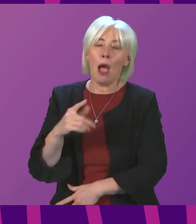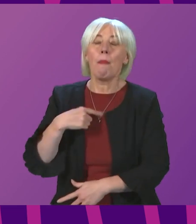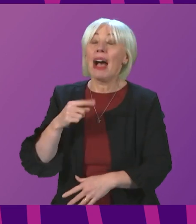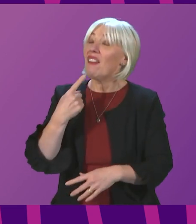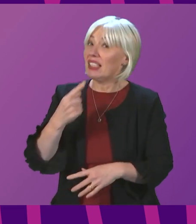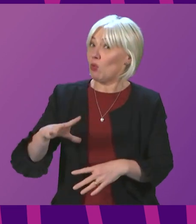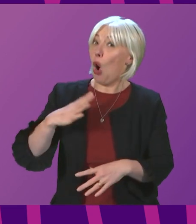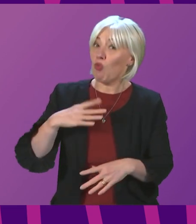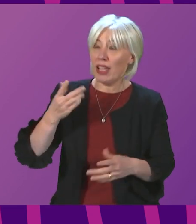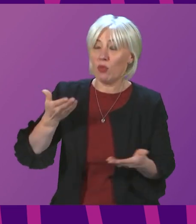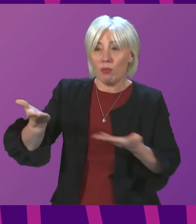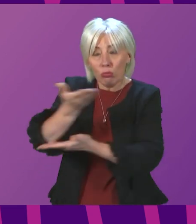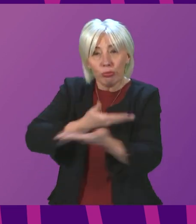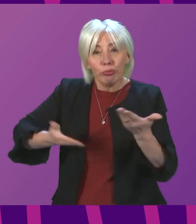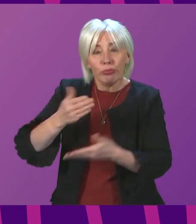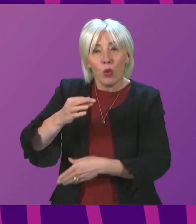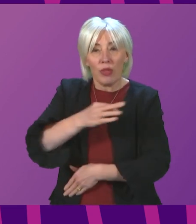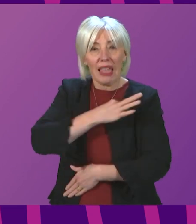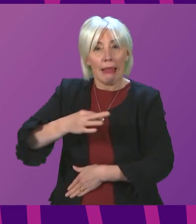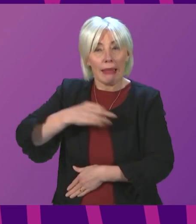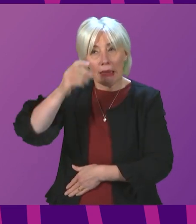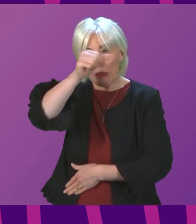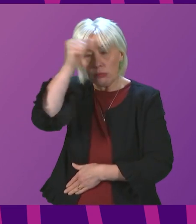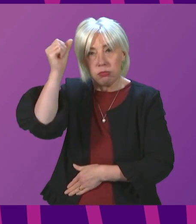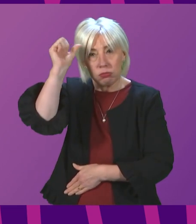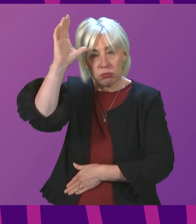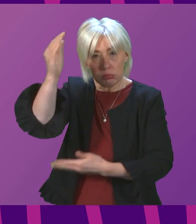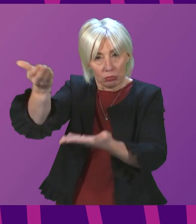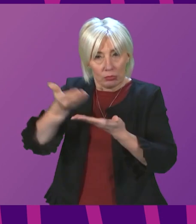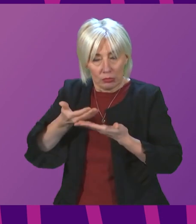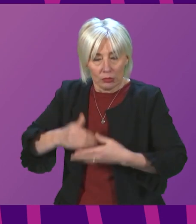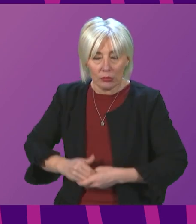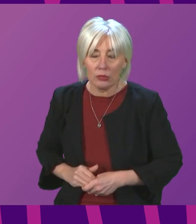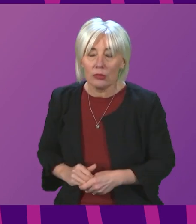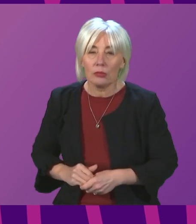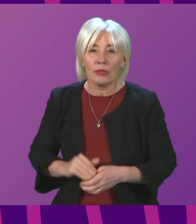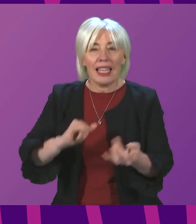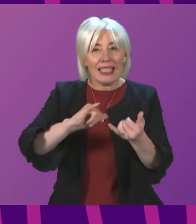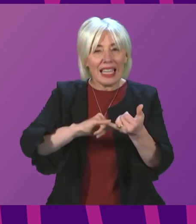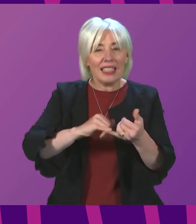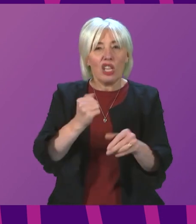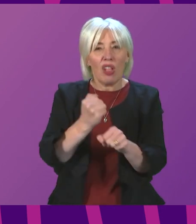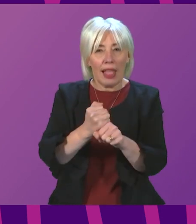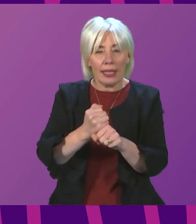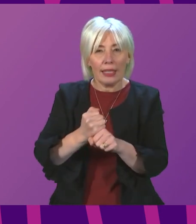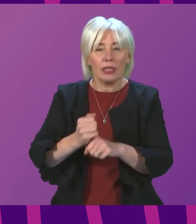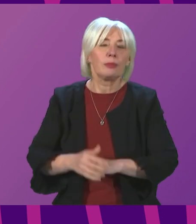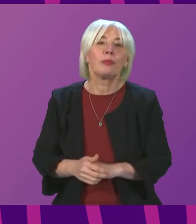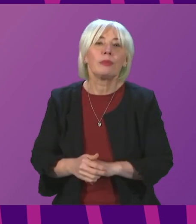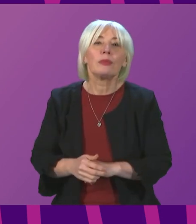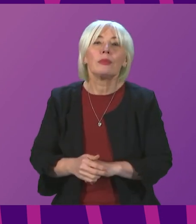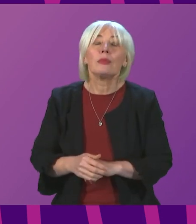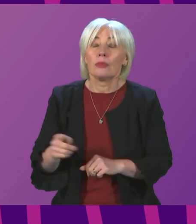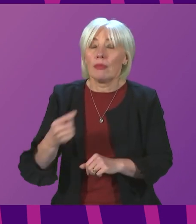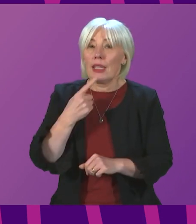continue to discuss this with clinical advisors. Sandish Gulhani to be followed by Eleanor Whittam. Thank you, presiding officer. It's reported that